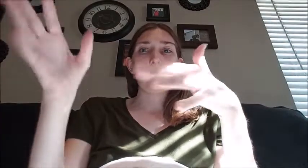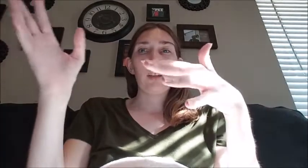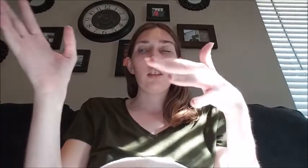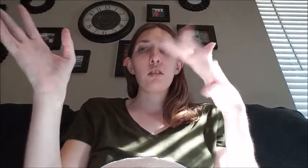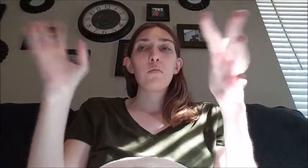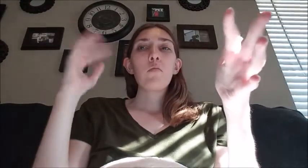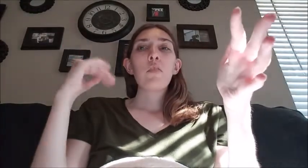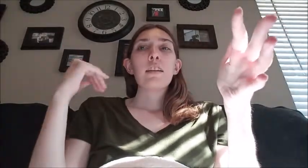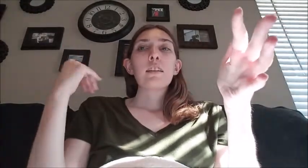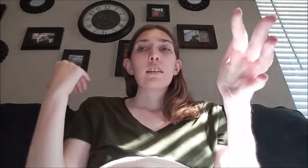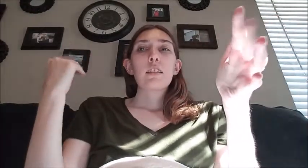these videos